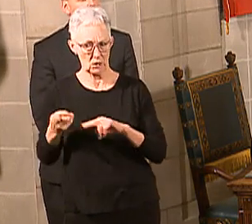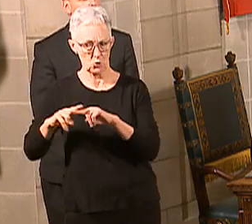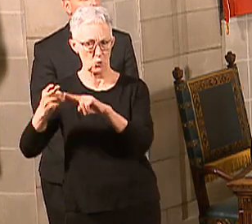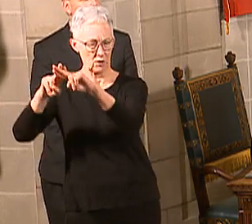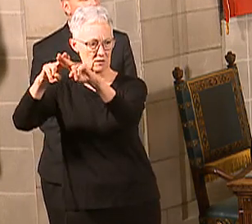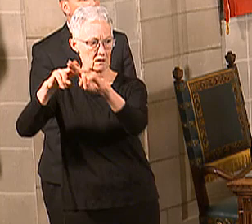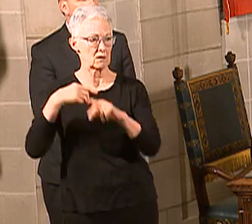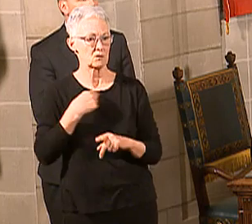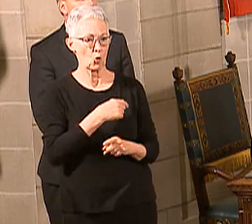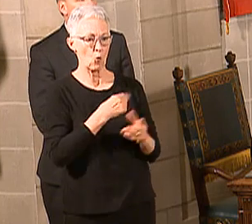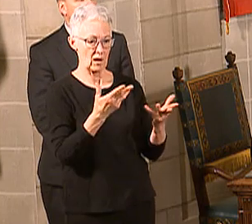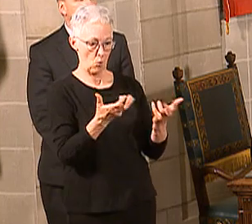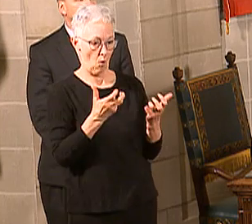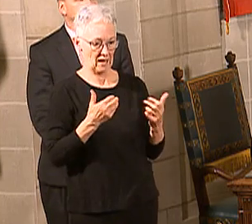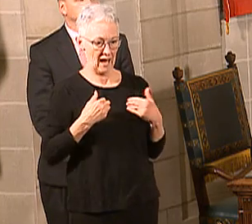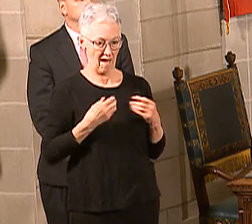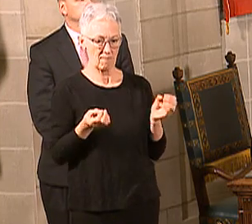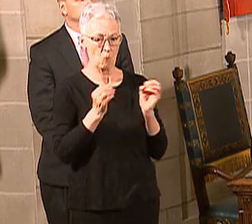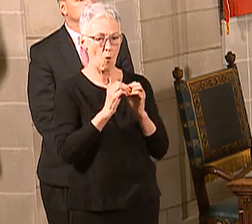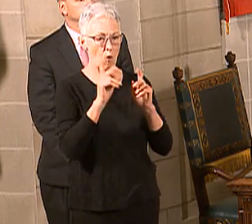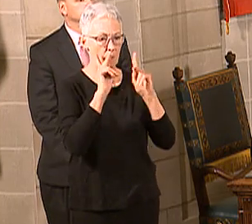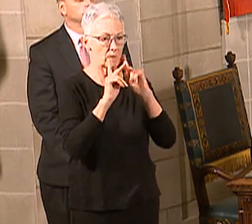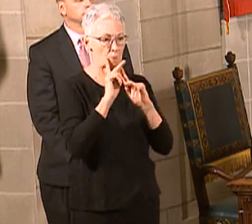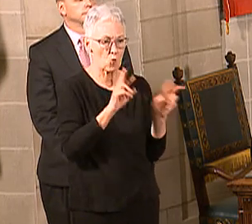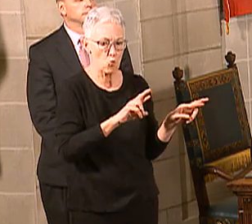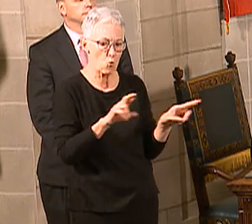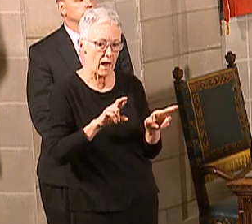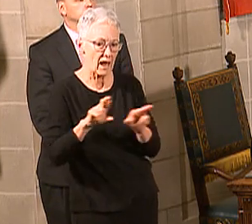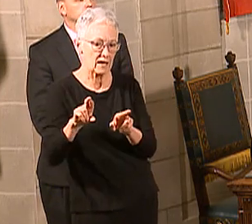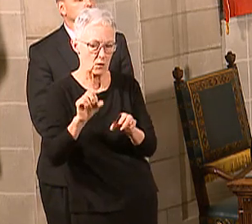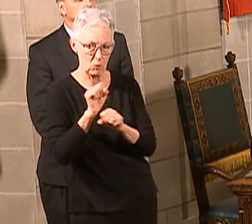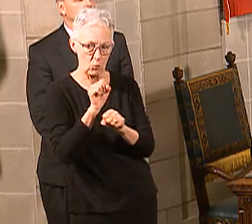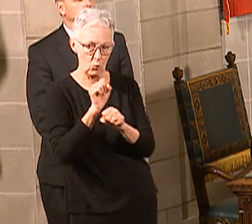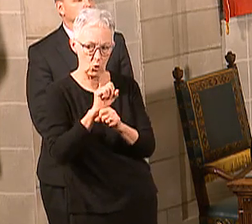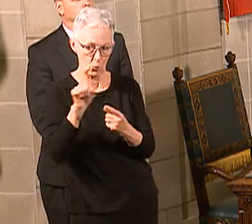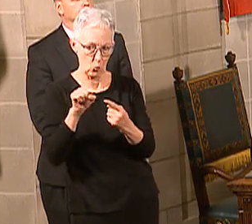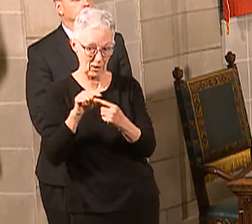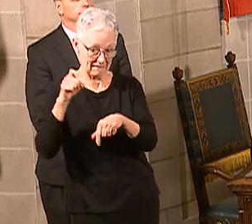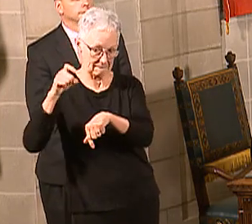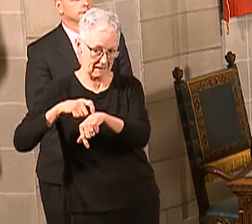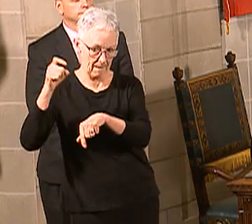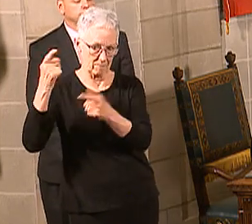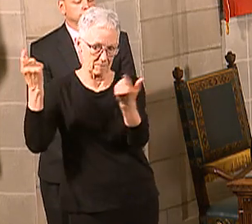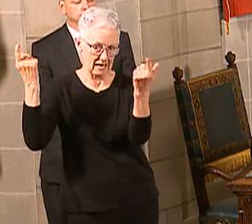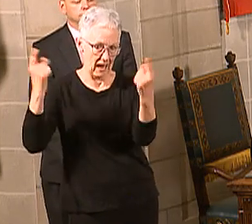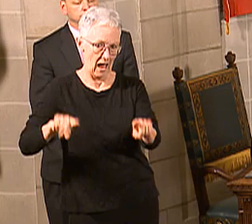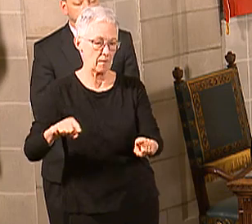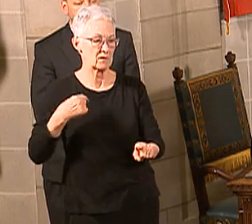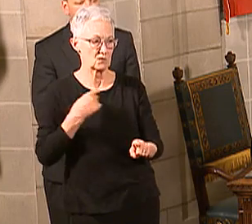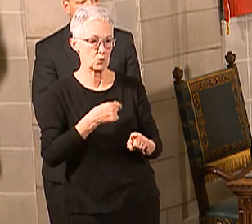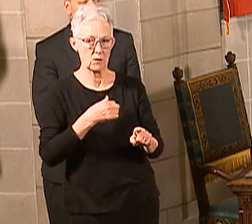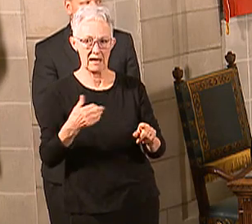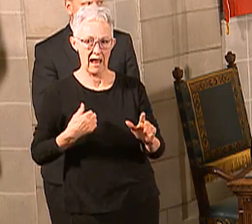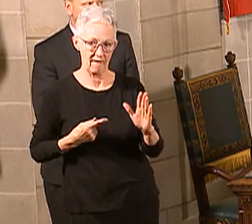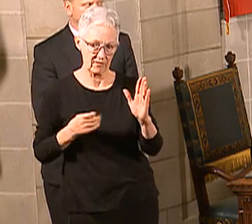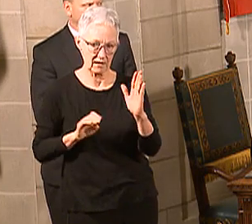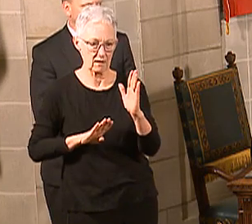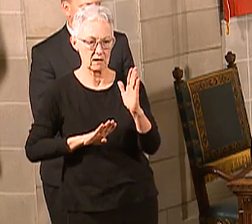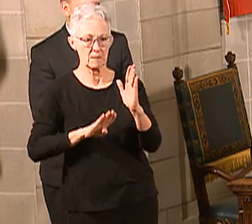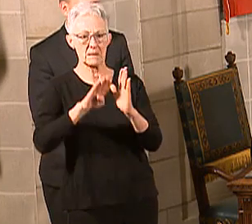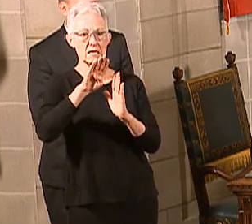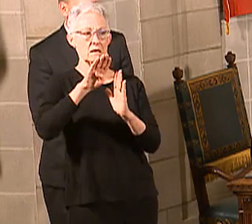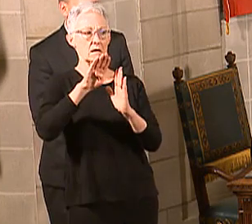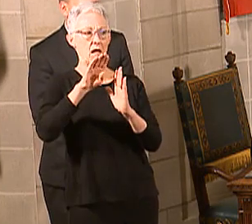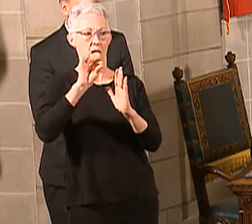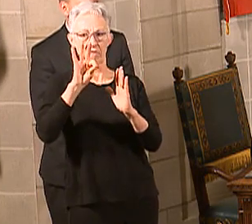more healthcare facility space. You know, whether that's going to be the actual physical space, whether it's going to be things like ventilators, whether it's going to be things like more